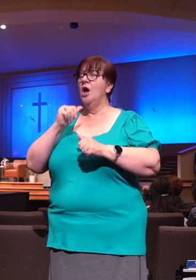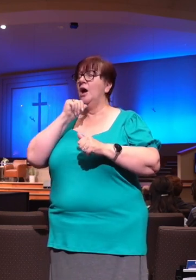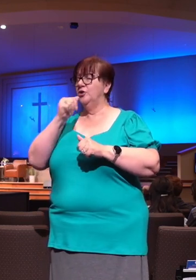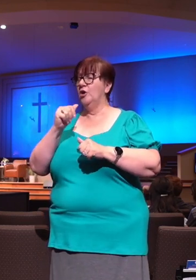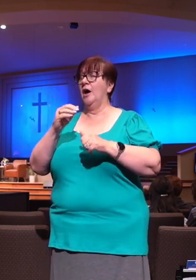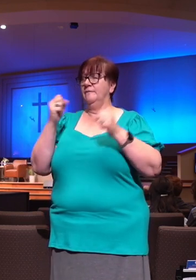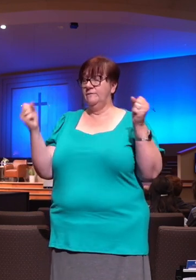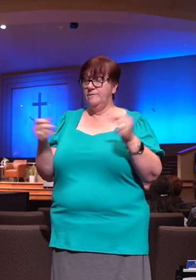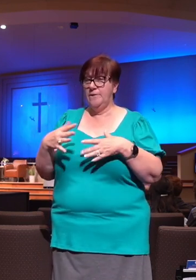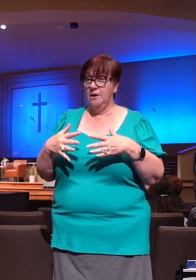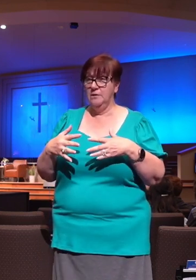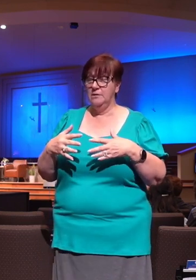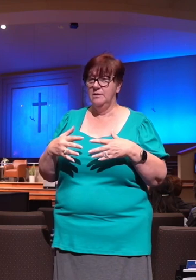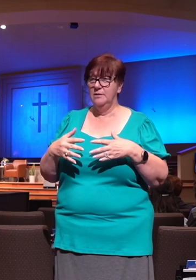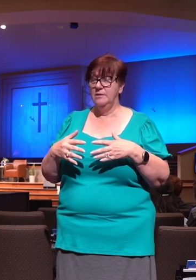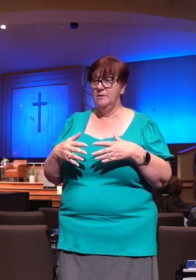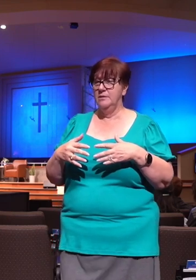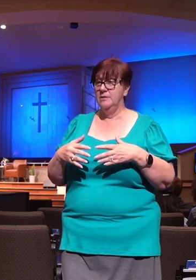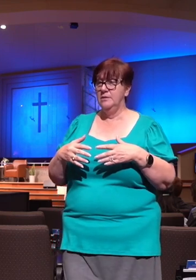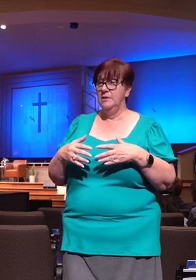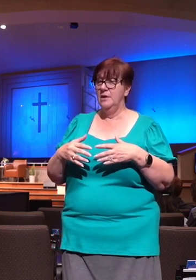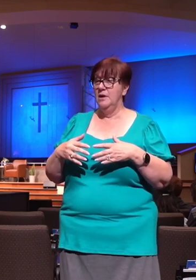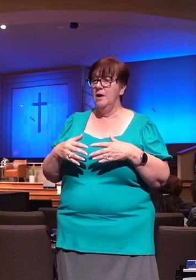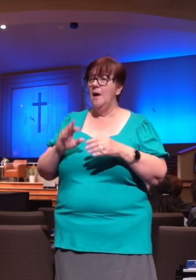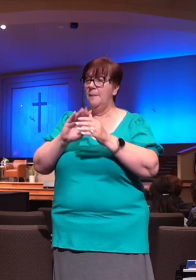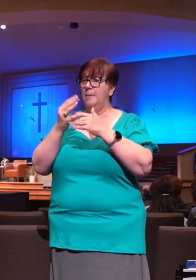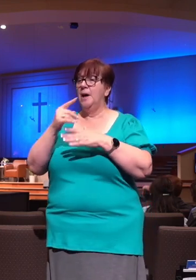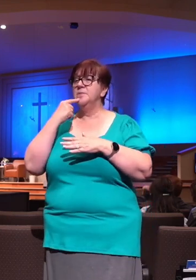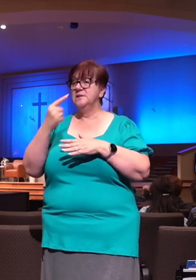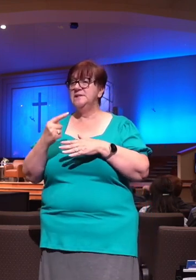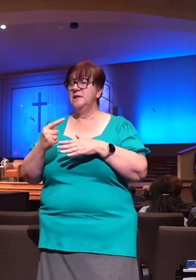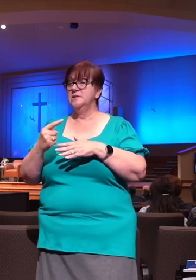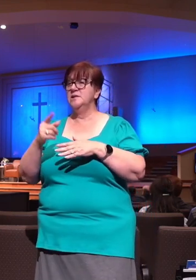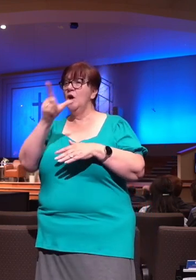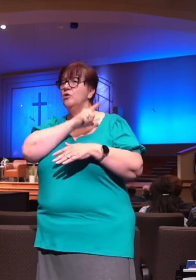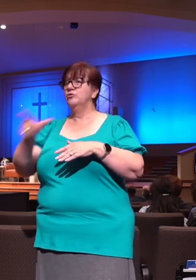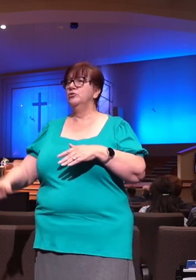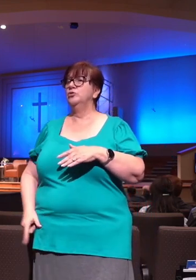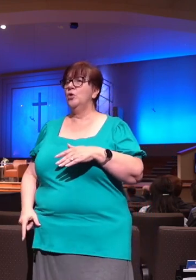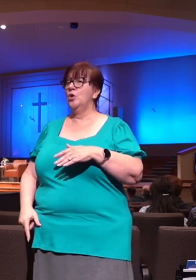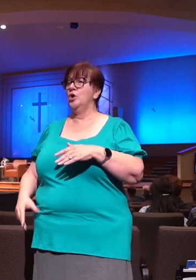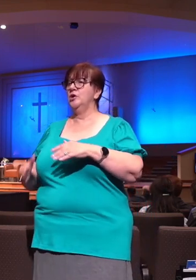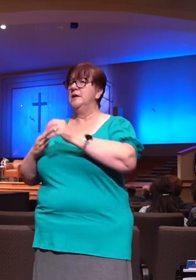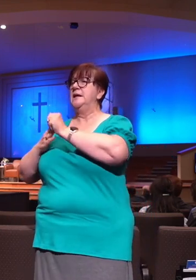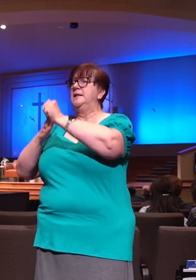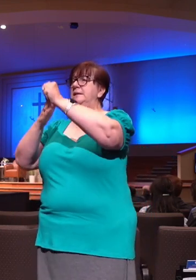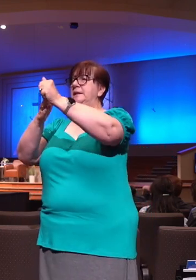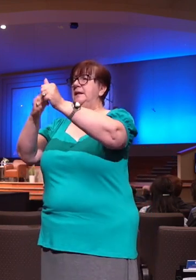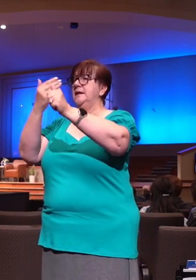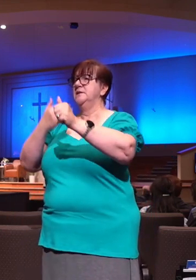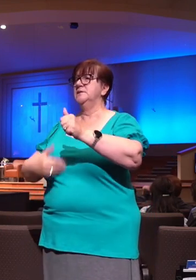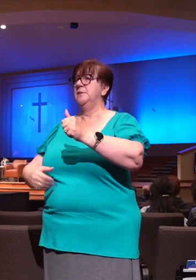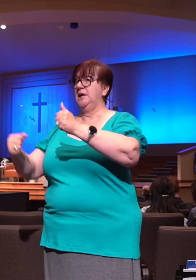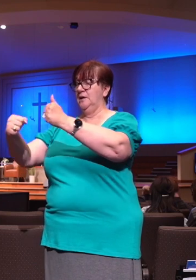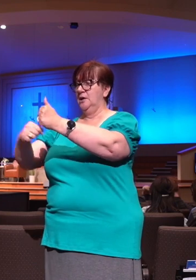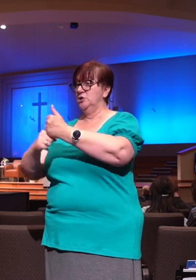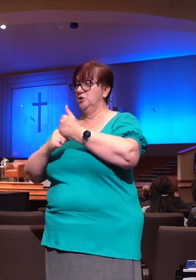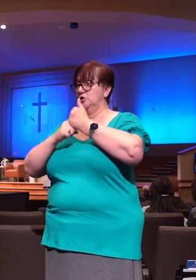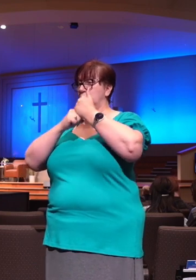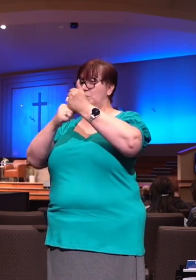8, And the Lord, he it is that doth go before me, he will be with thee, he will not fail thee, he will not forsake thee. Fear